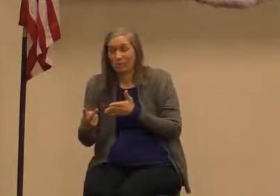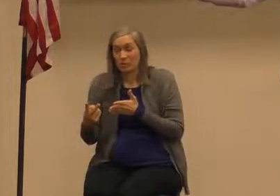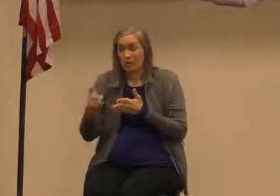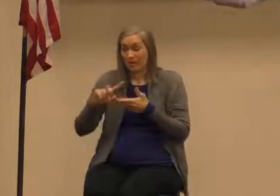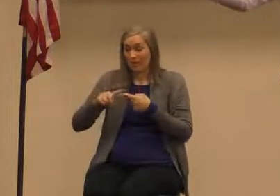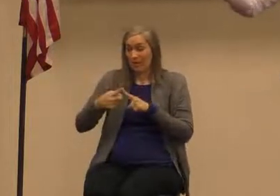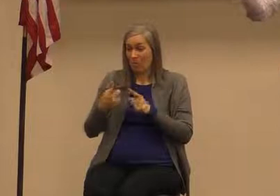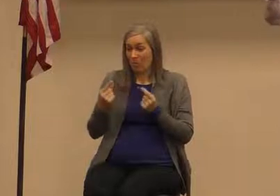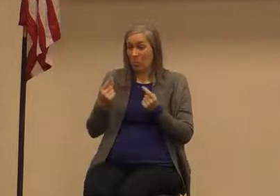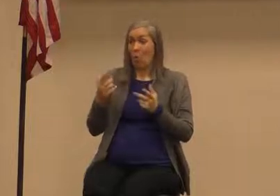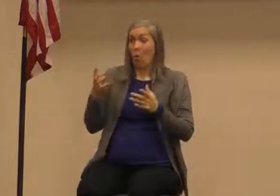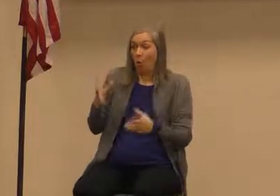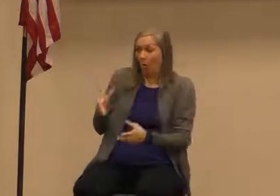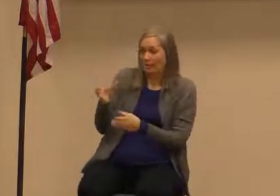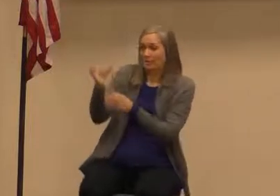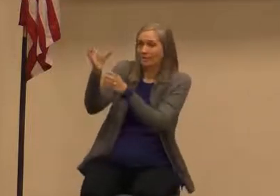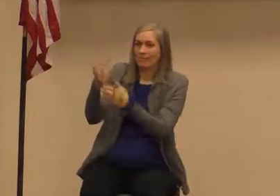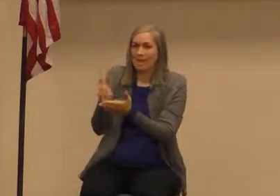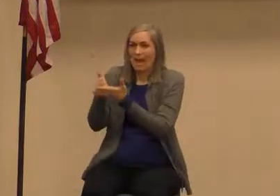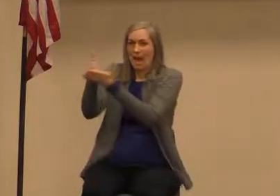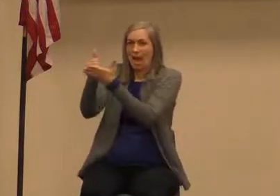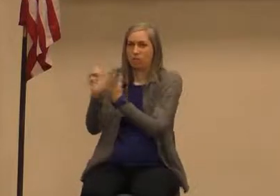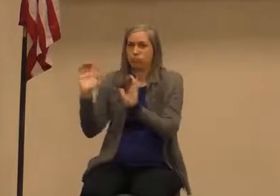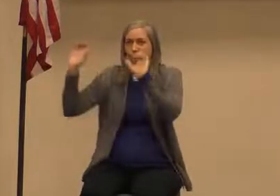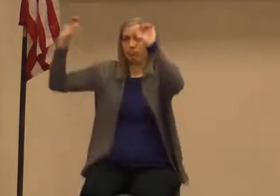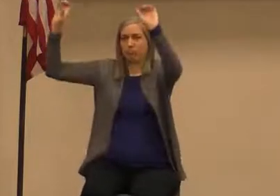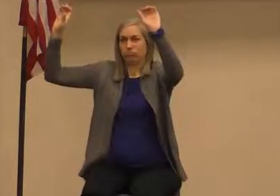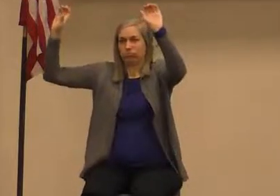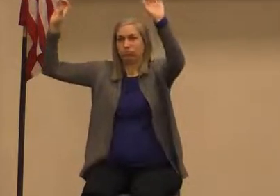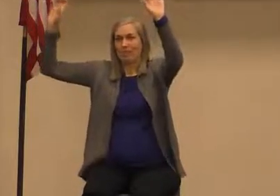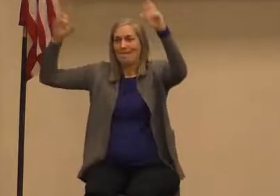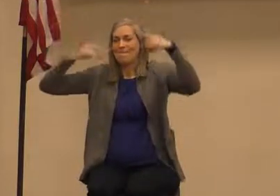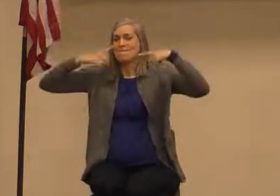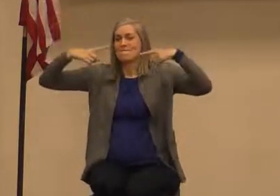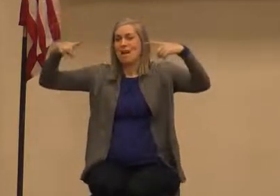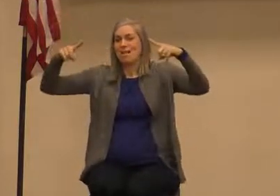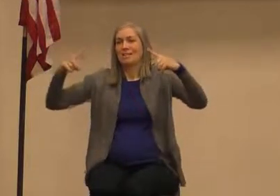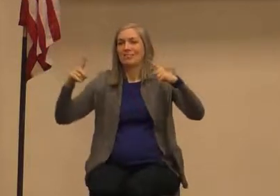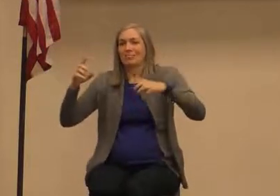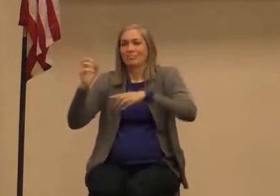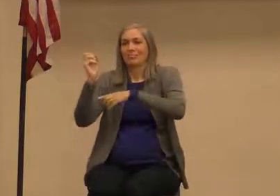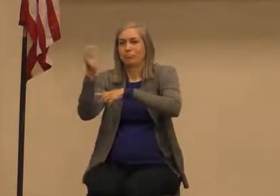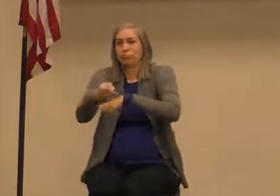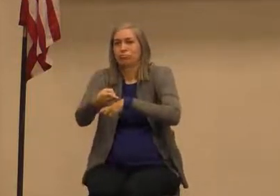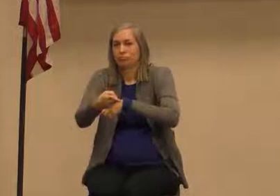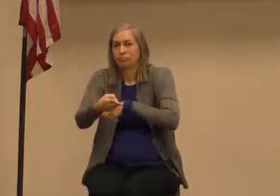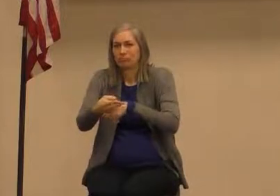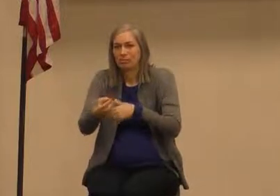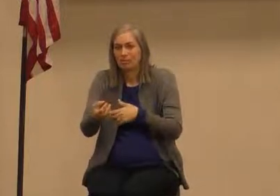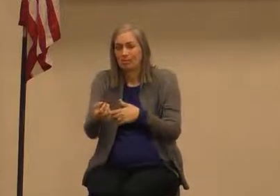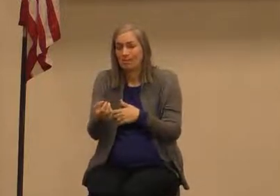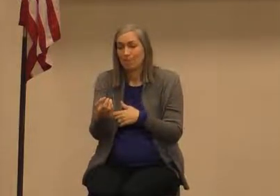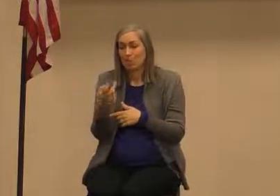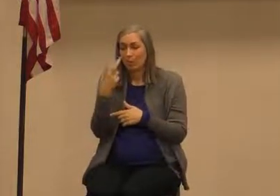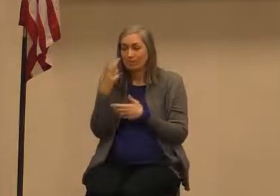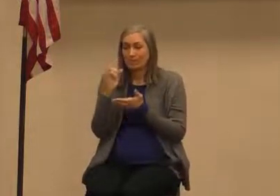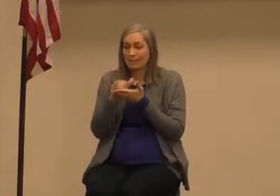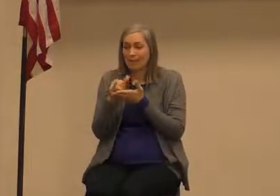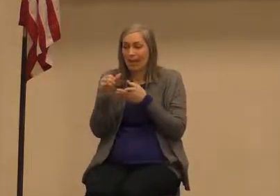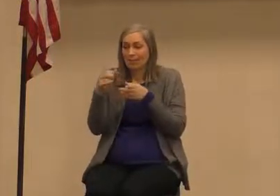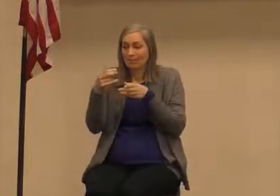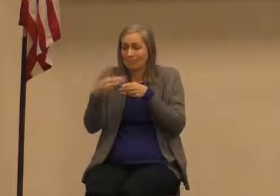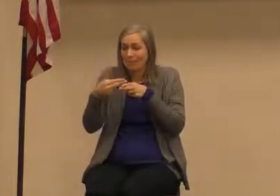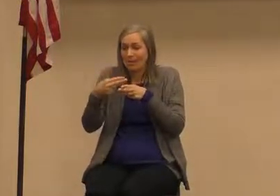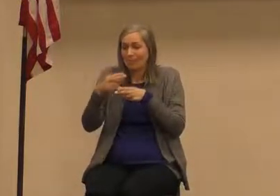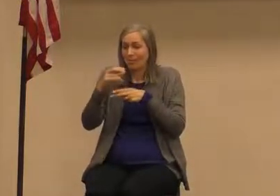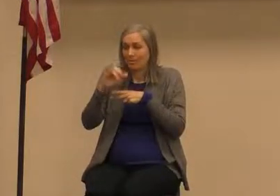Joshua and the fighters of Israel overcome the Amalekites and that's where we see this name Yahweh Nisi